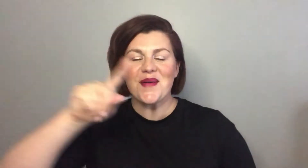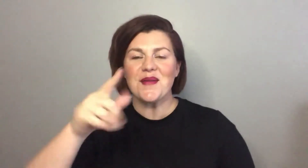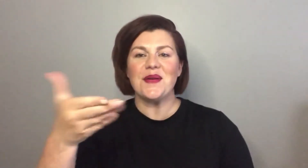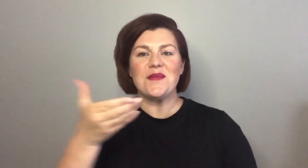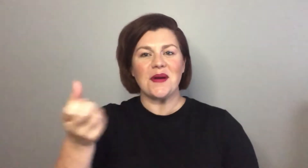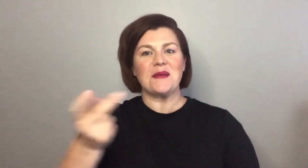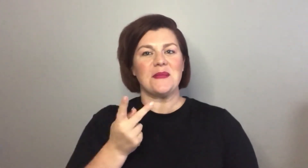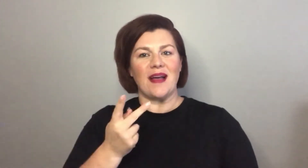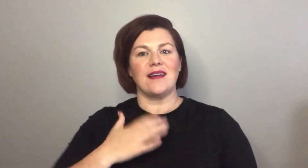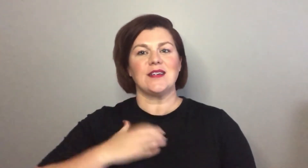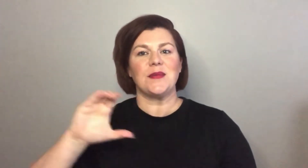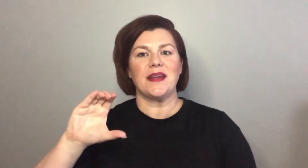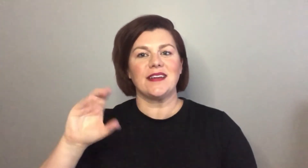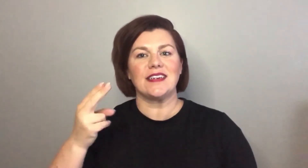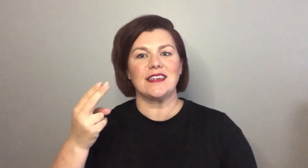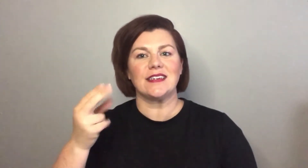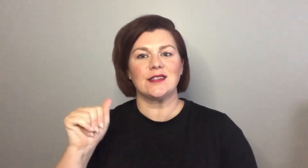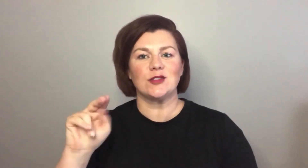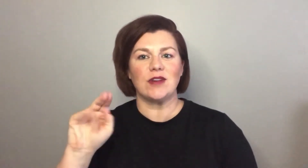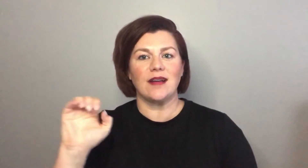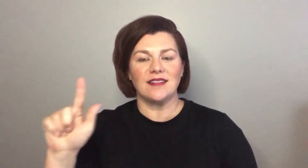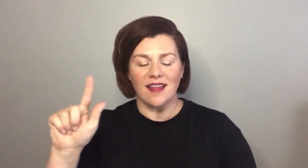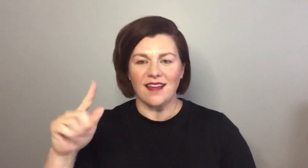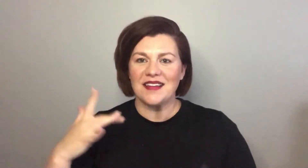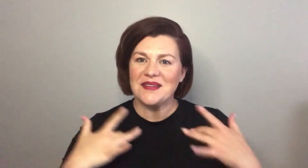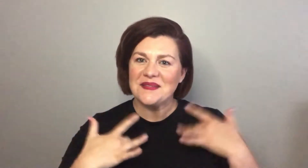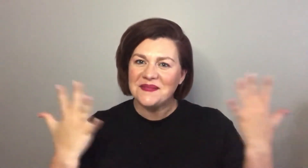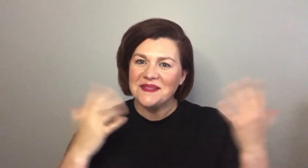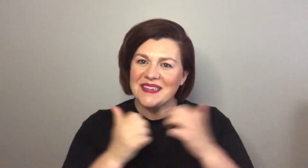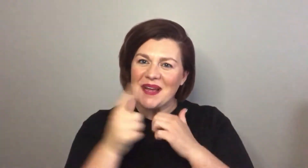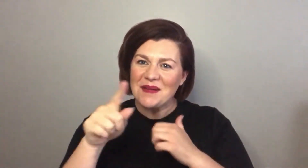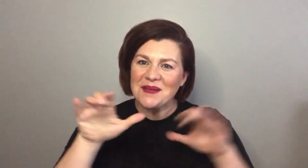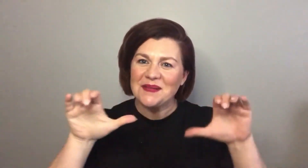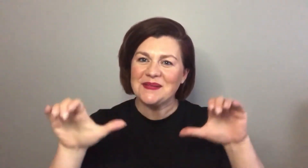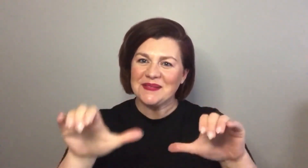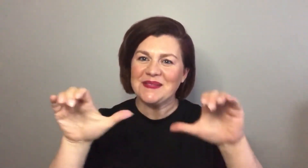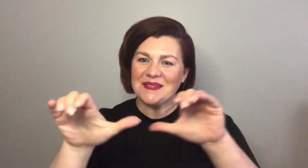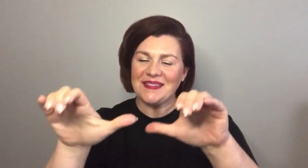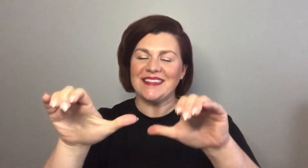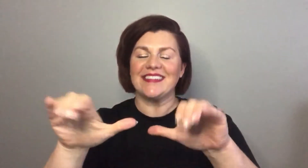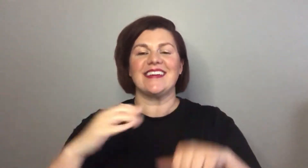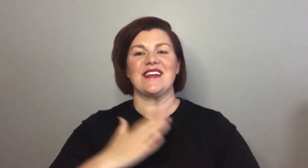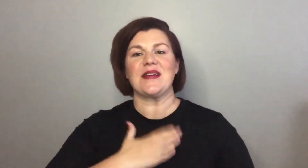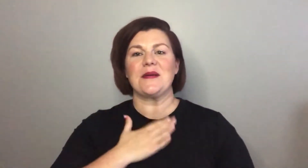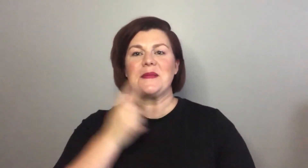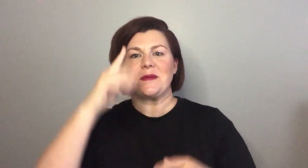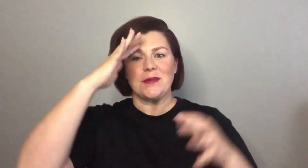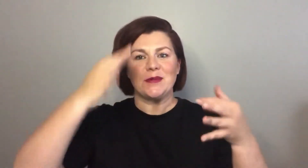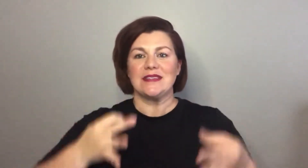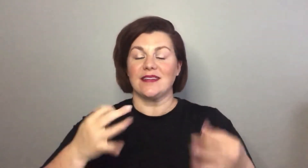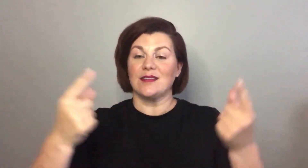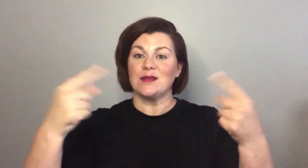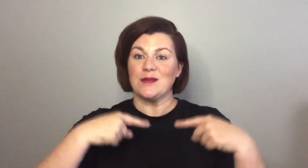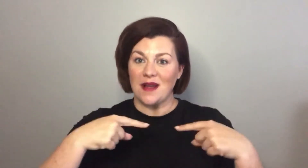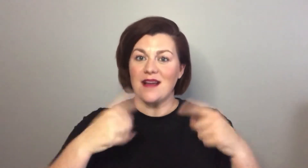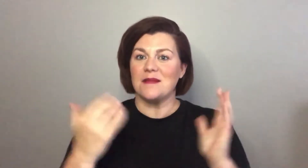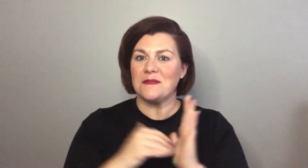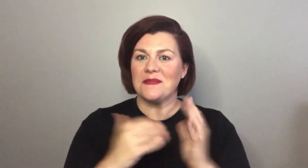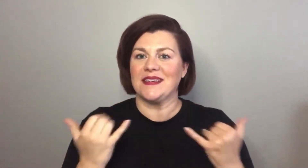hi everybody welcome back to my channel what's up how's everybody doing I'm